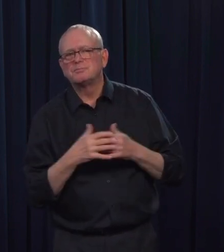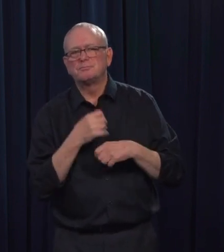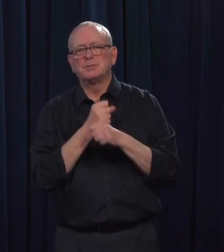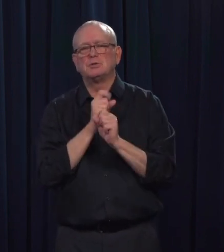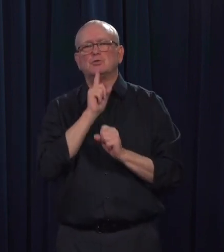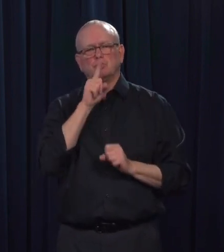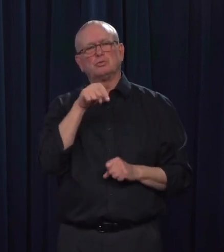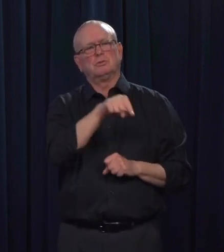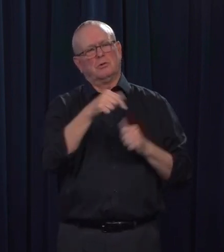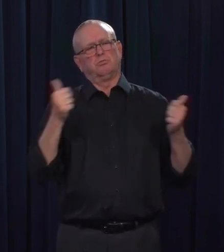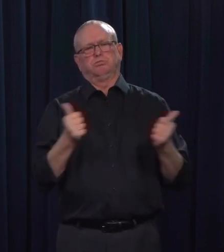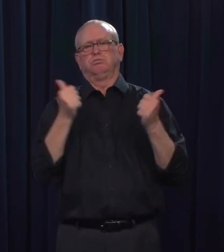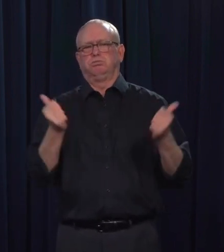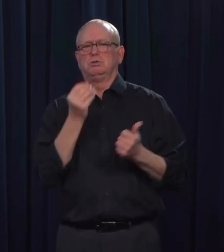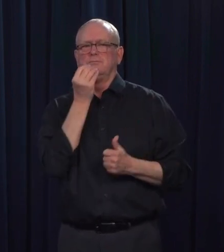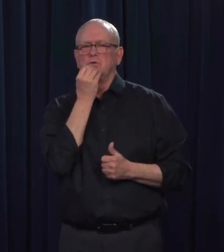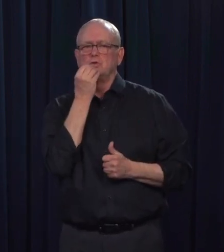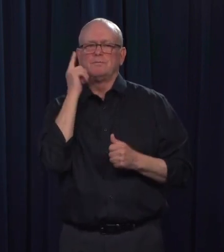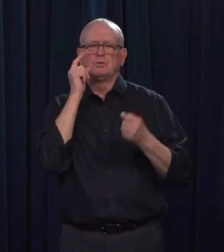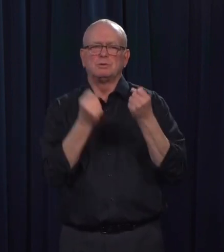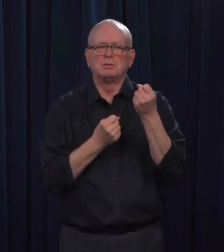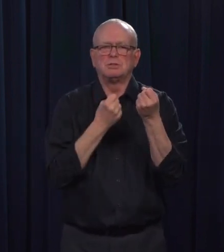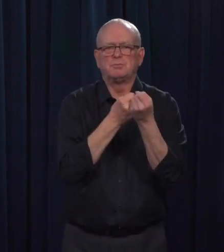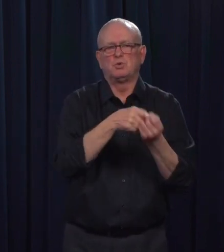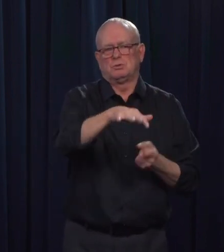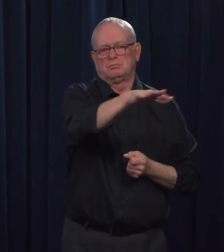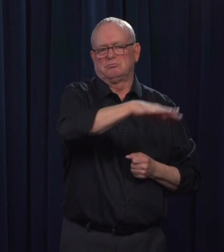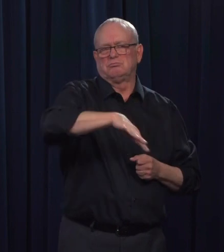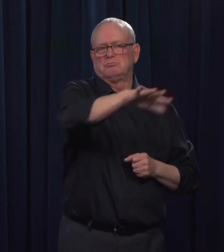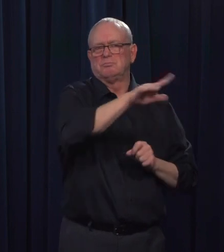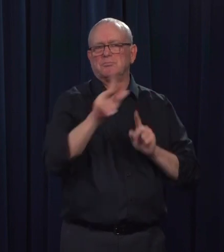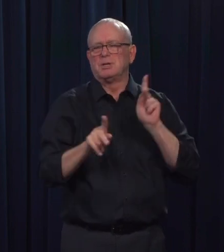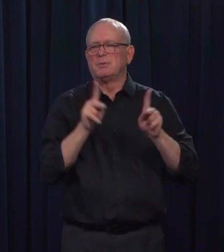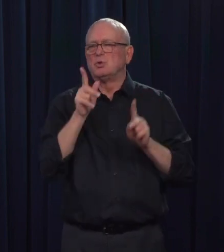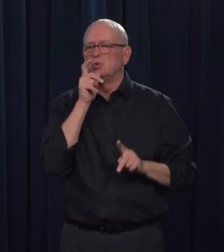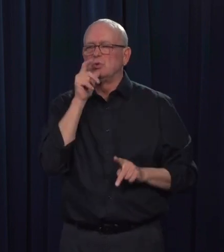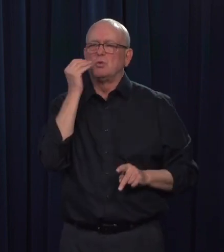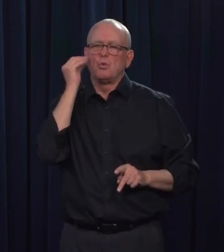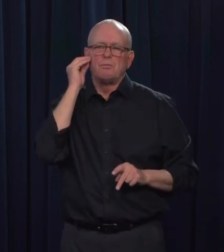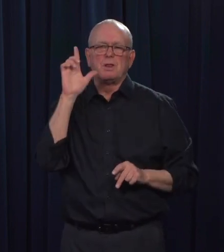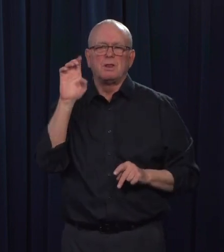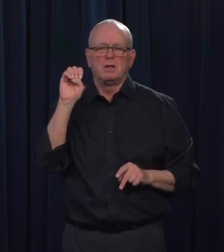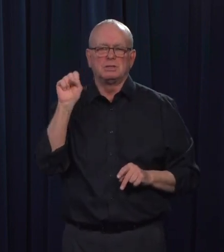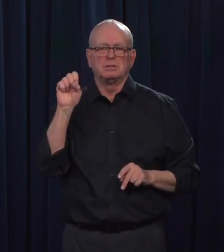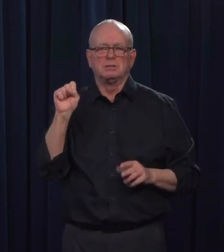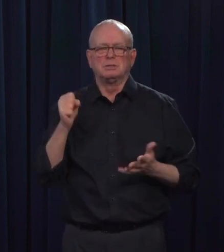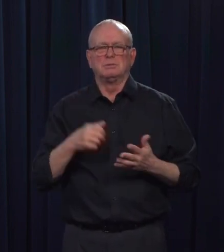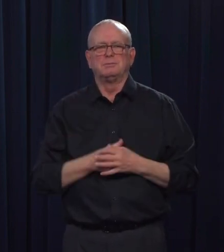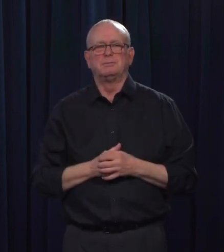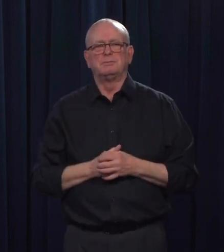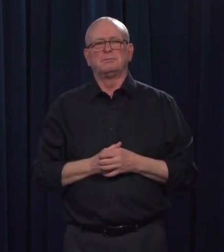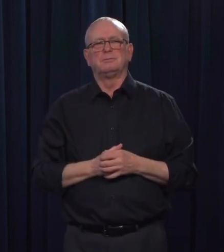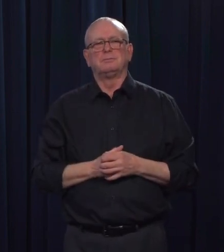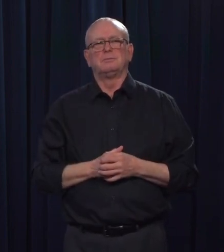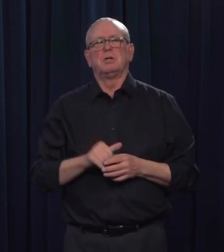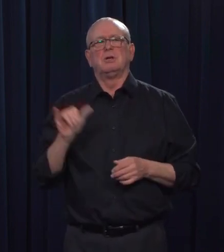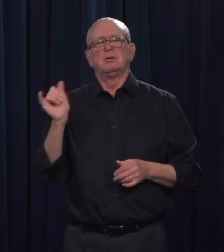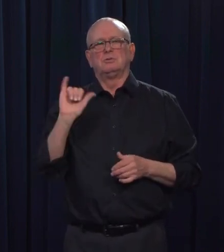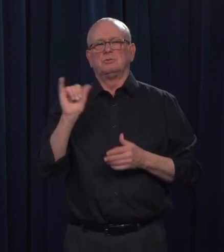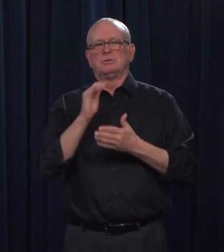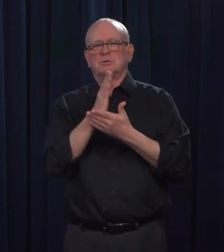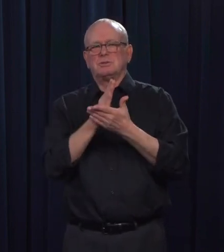Demand is also escalating for food processors who supply retail markets with some processors operating